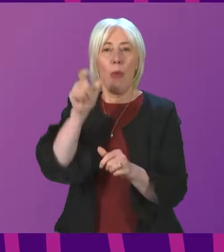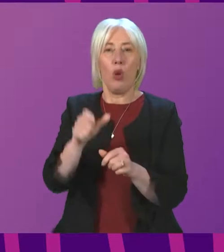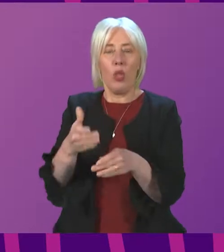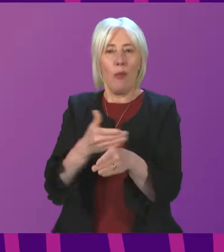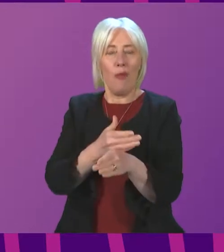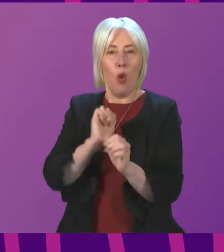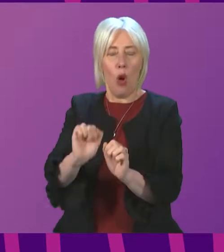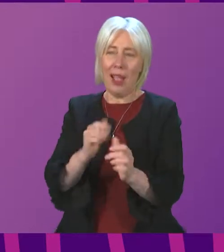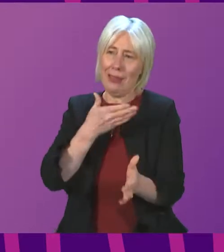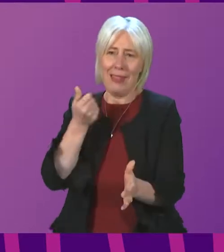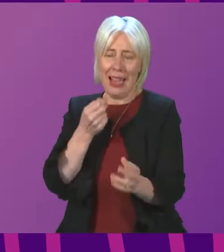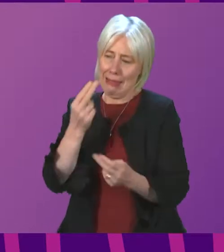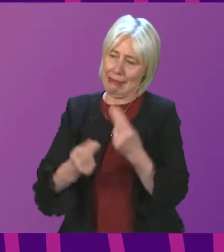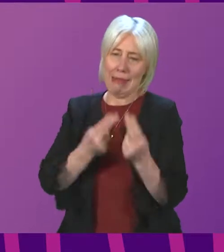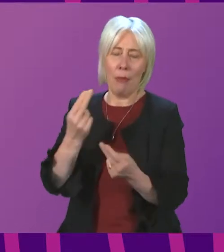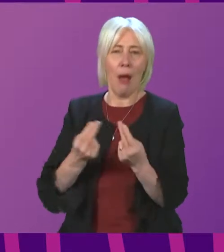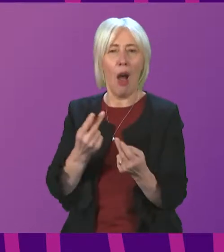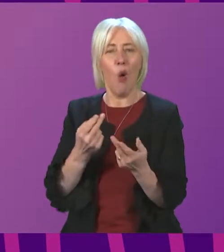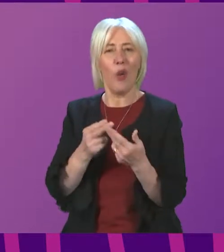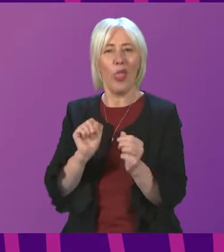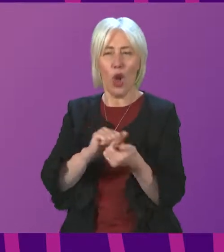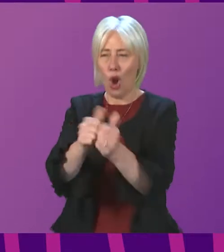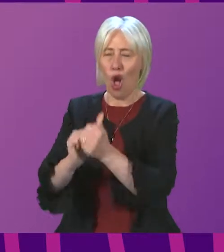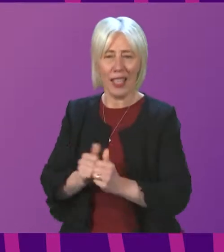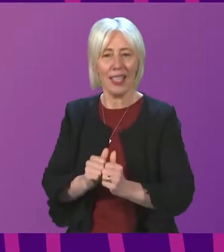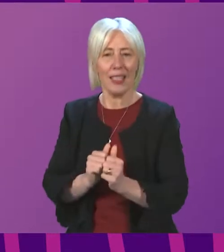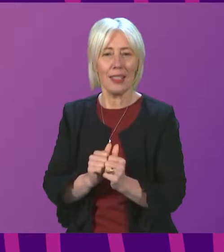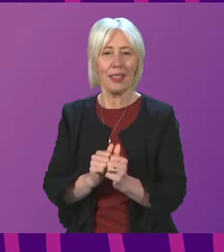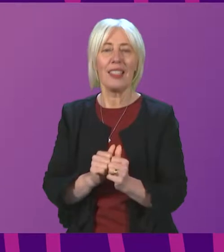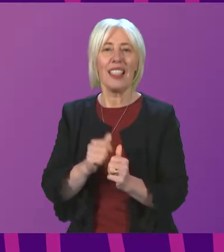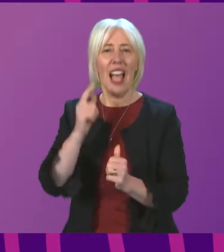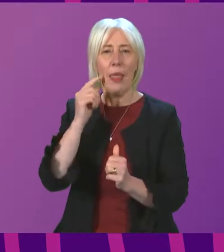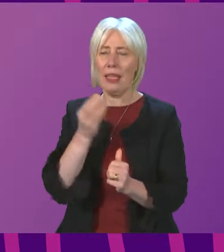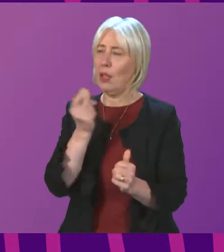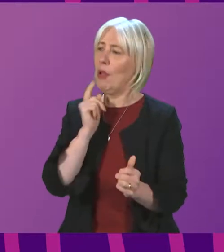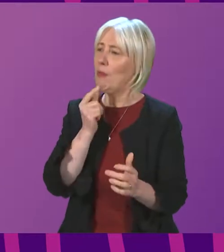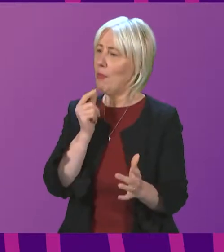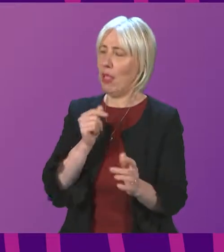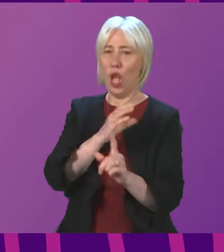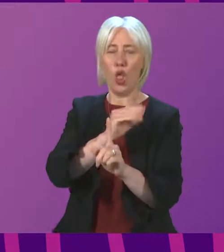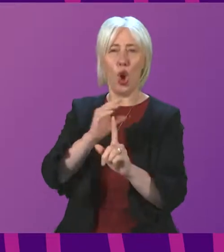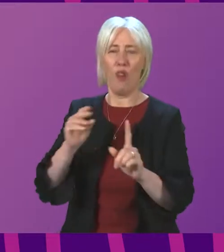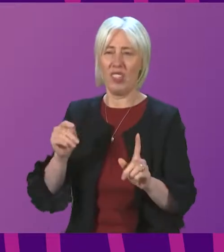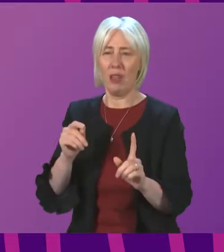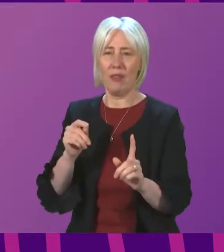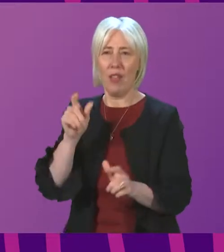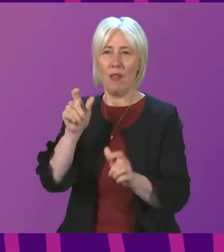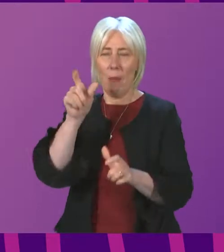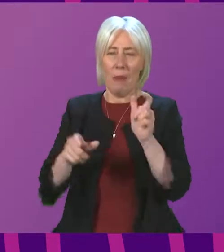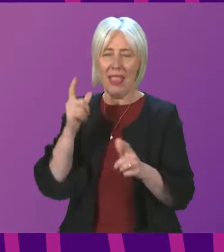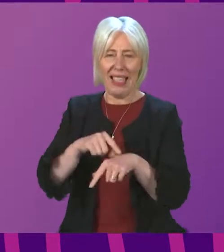very convivial supper with him and his colleagues, Mary Black and Chris Law, which I think caused some consternation on the Conservative whips at the time.